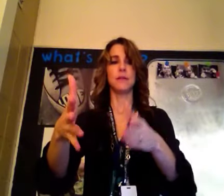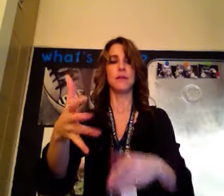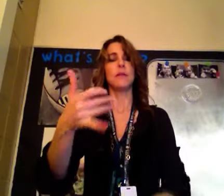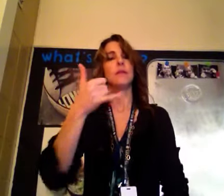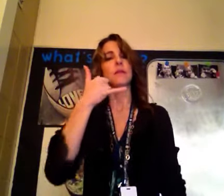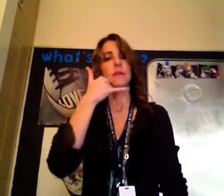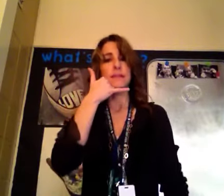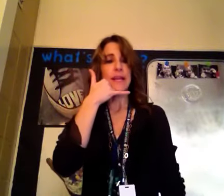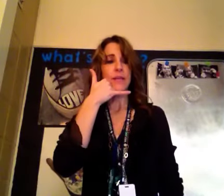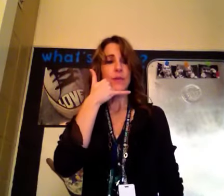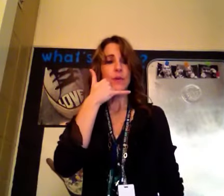Street, telephone.